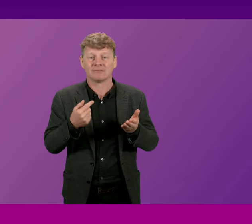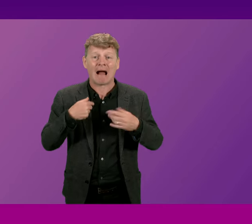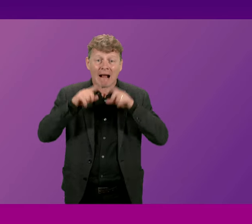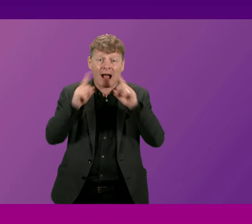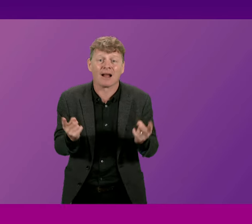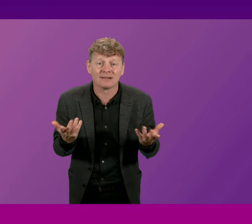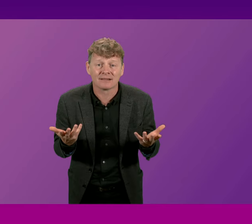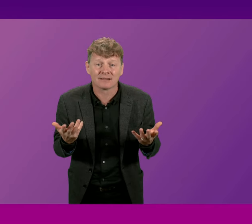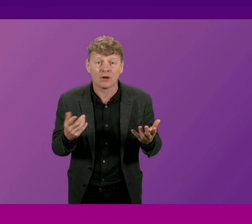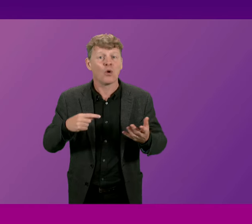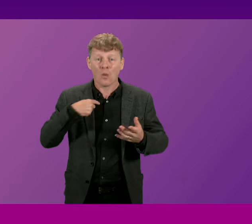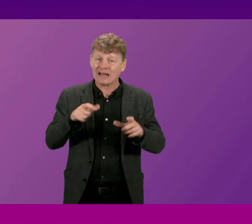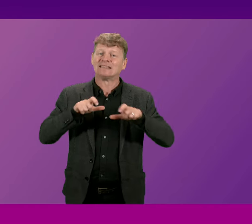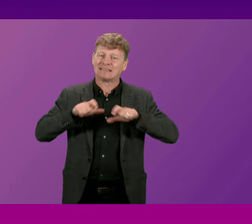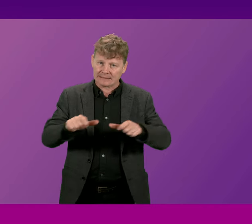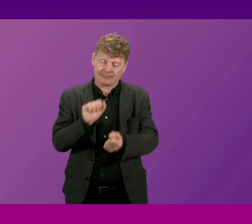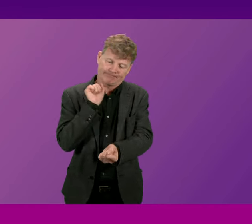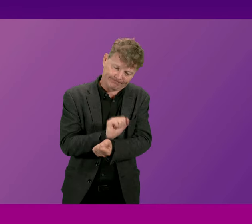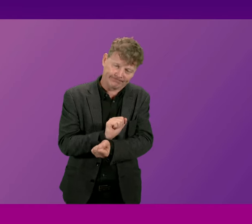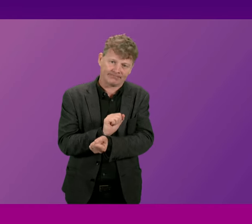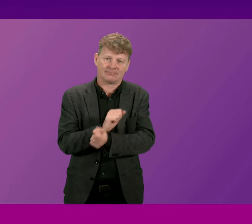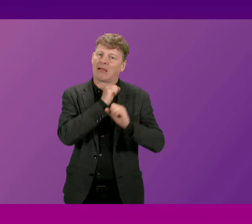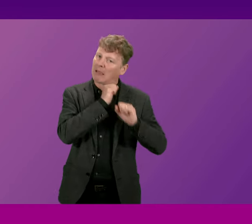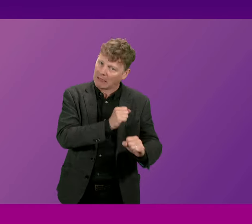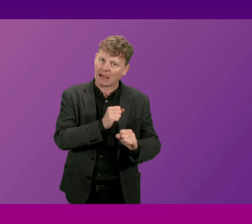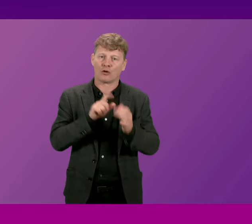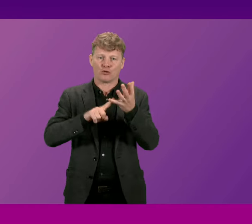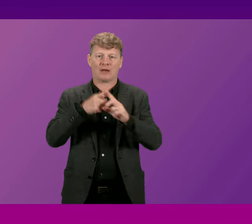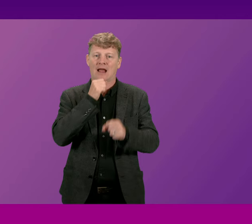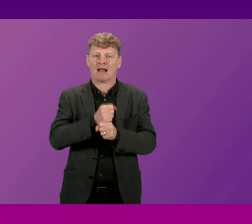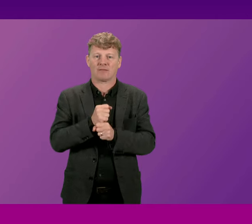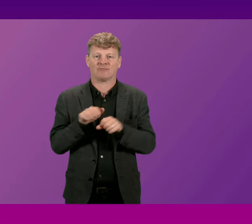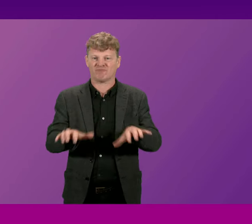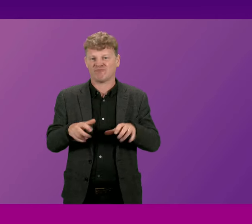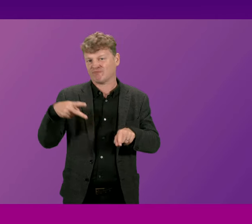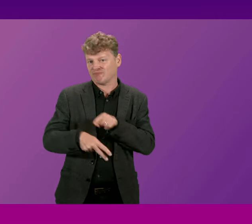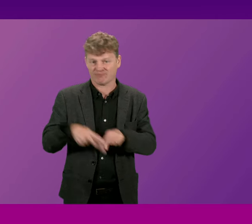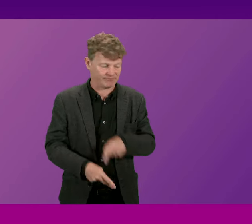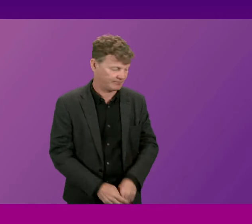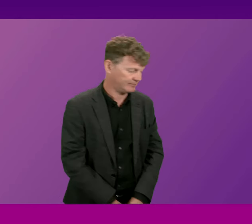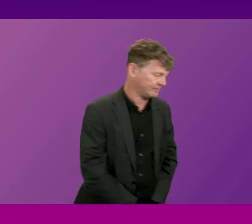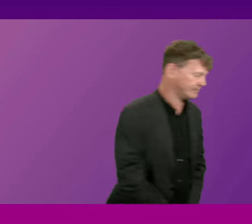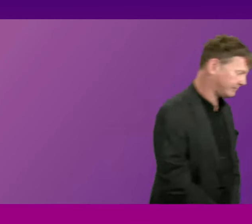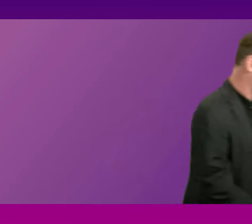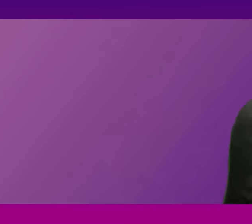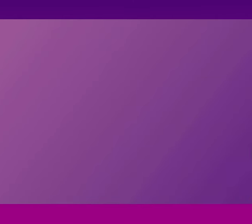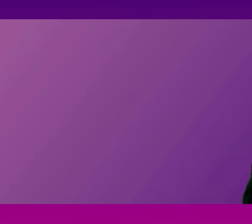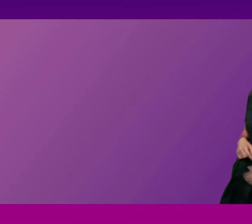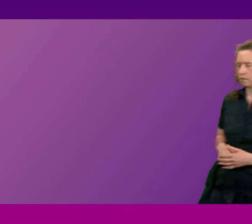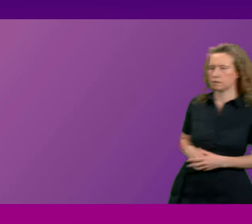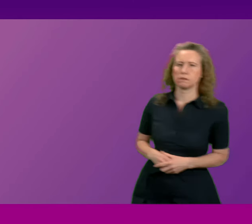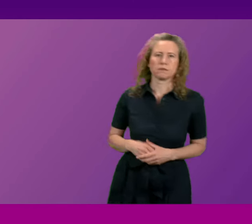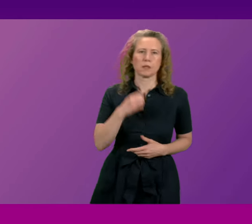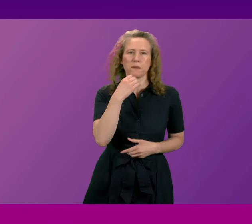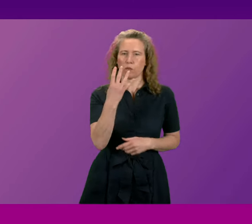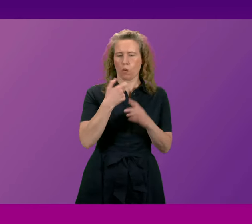cannot because we are still bound by the shackles of austerity that's it question number four Kevin Stewart thank you President Officer